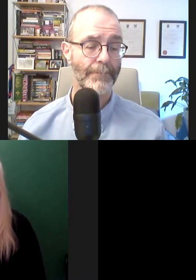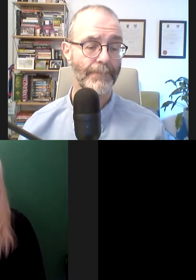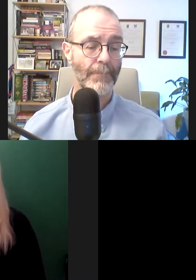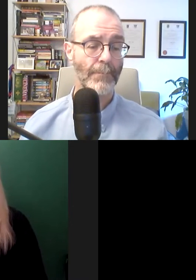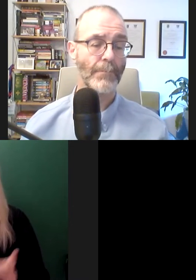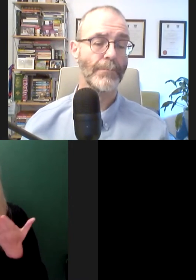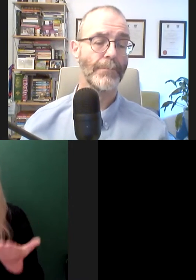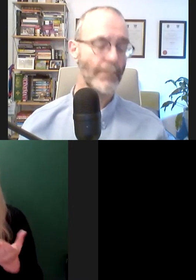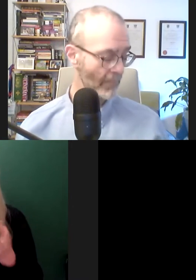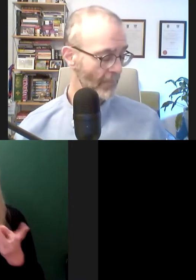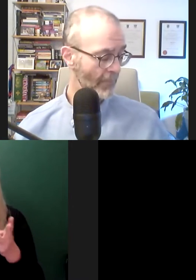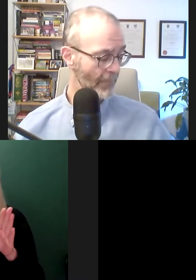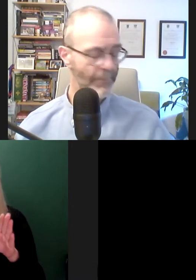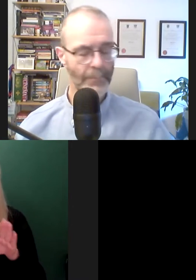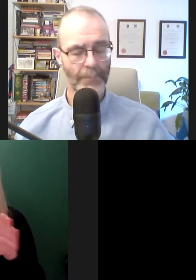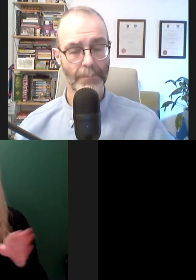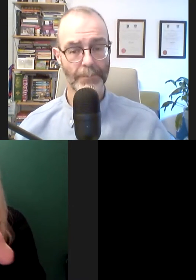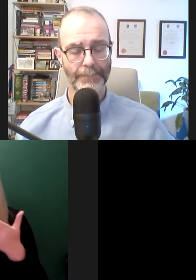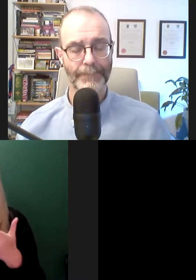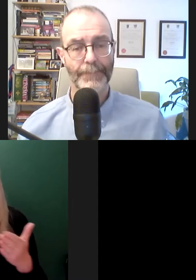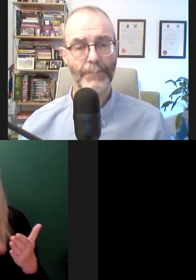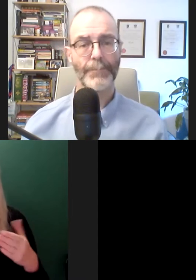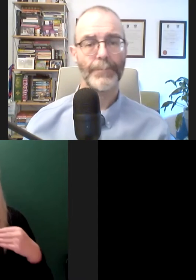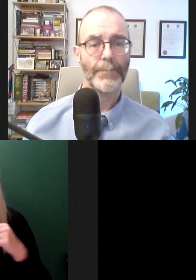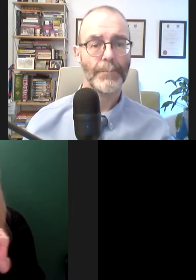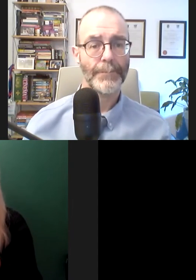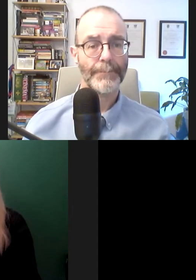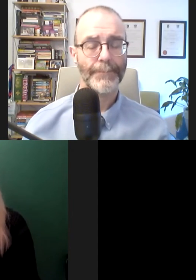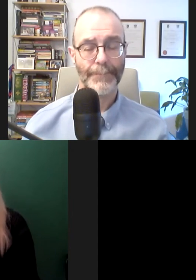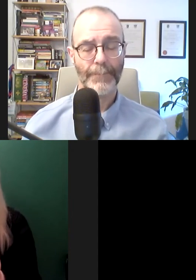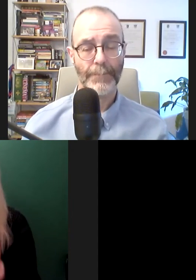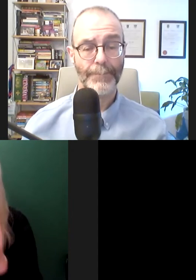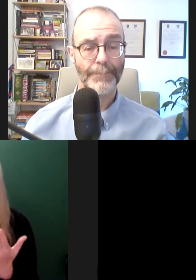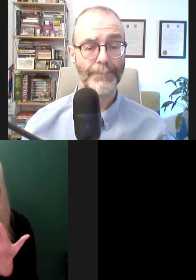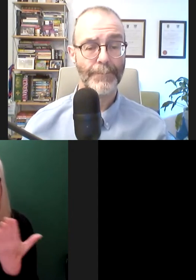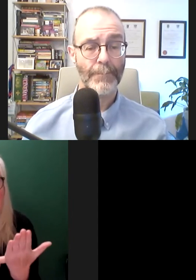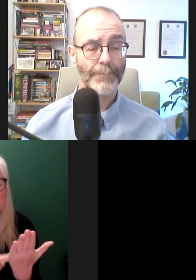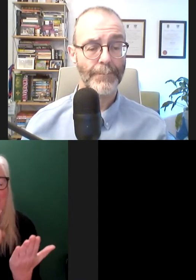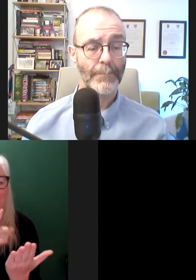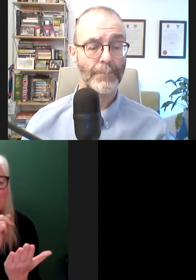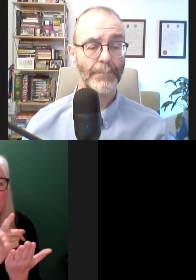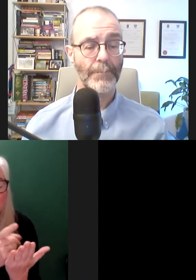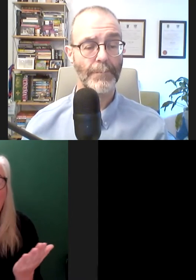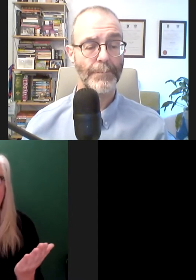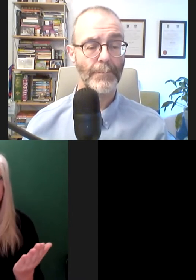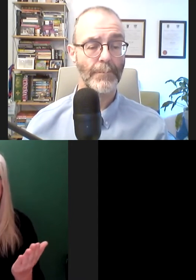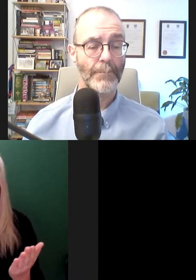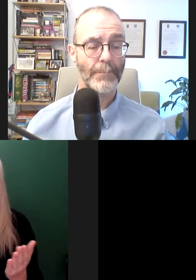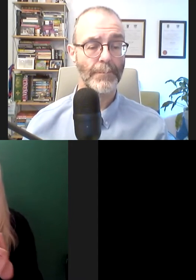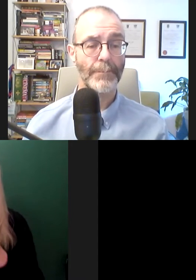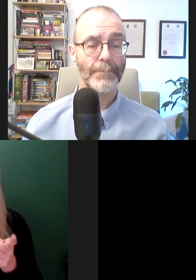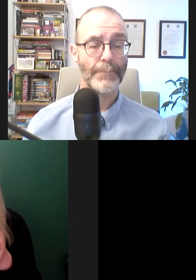works for the Independent Living Movement of Ireland as a policy advisor. He previously worked on the